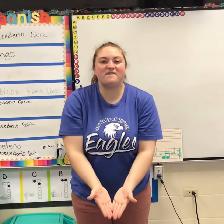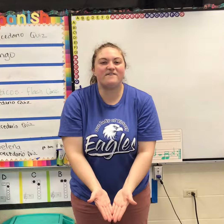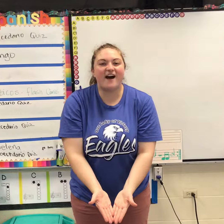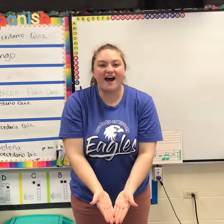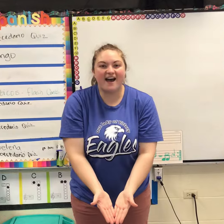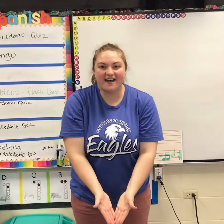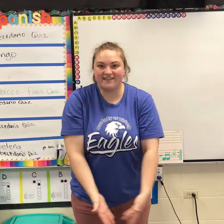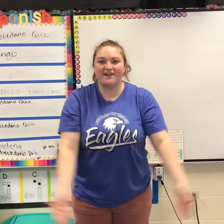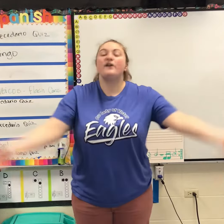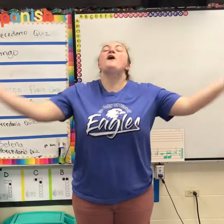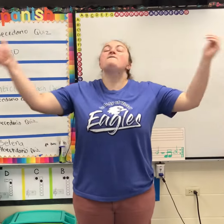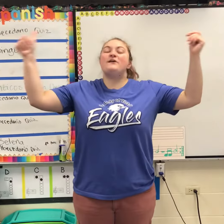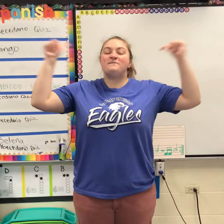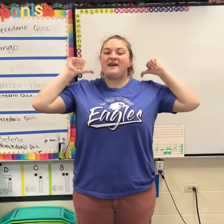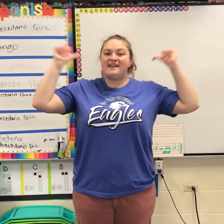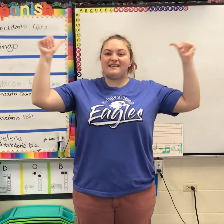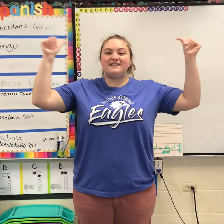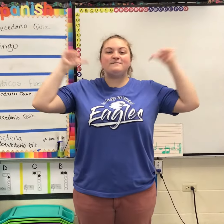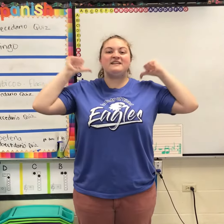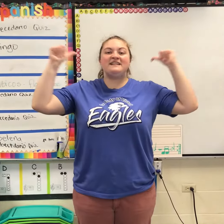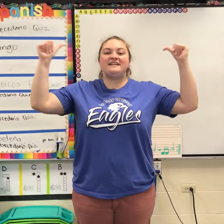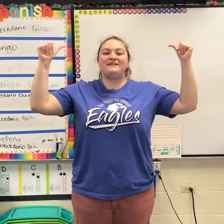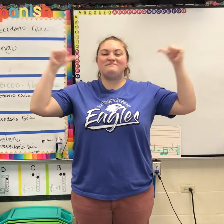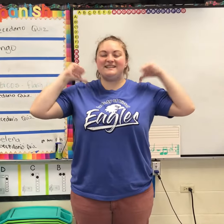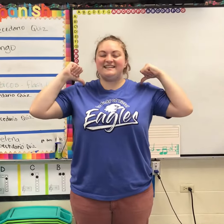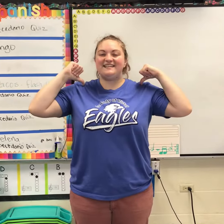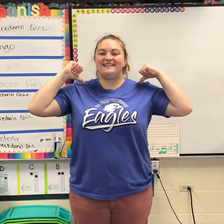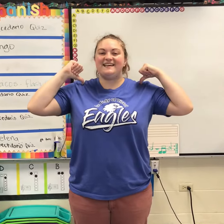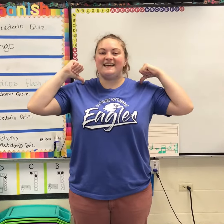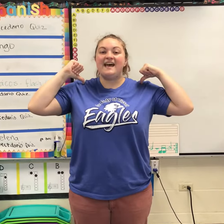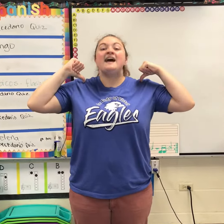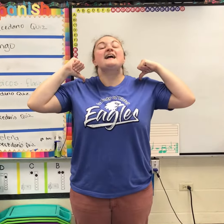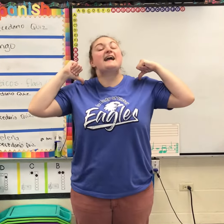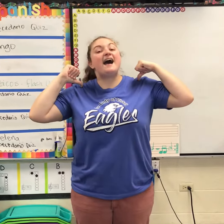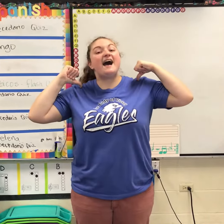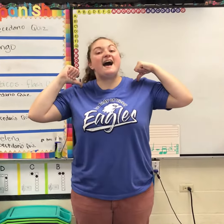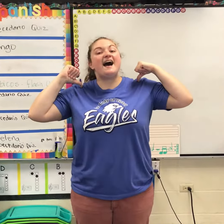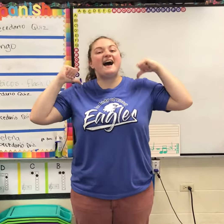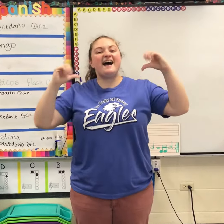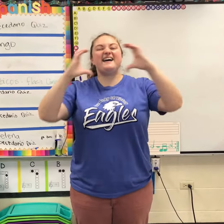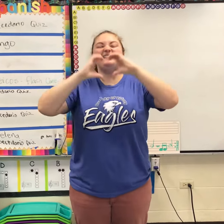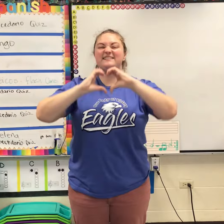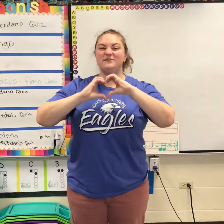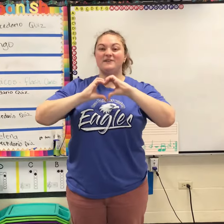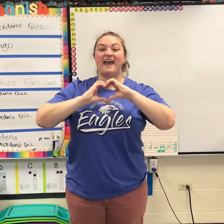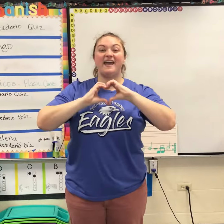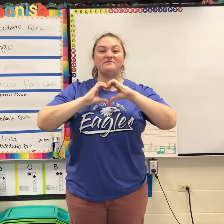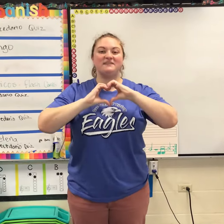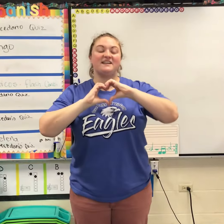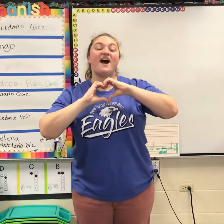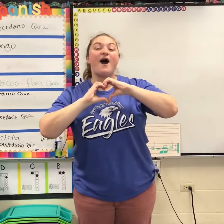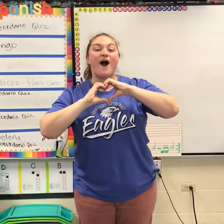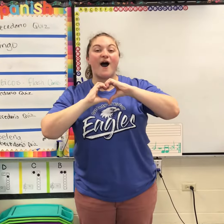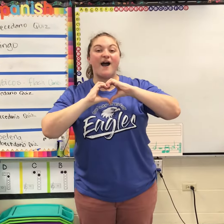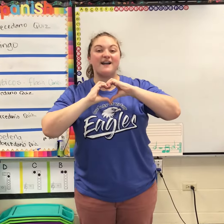Father for making me me. Cuz you gave me a heart